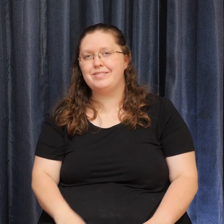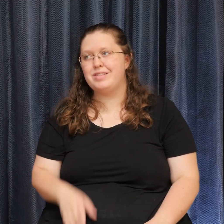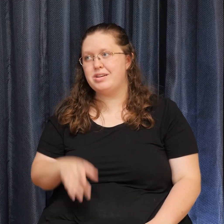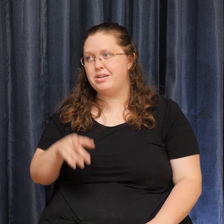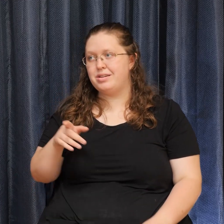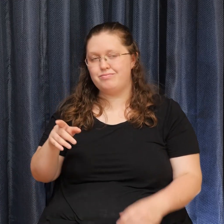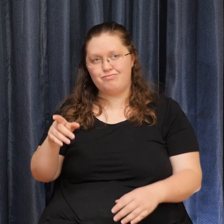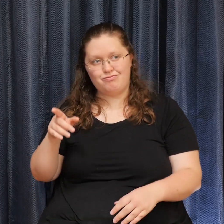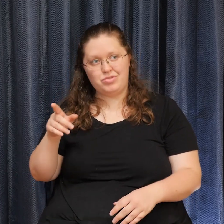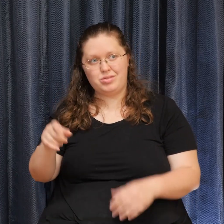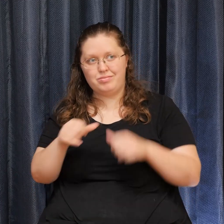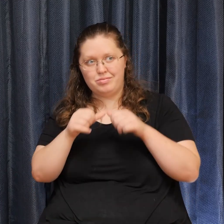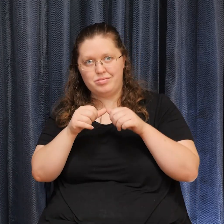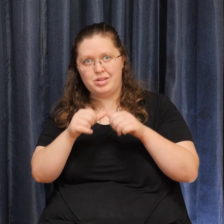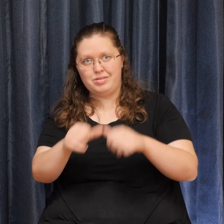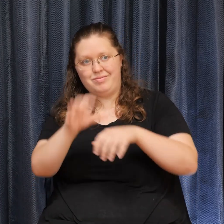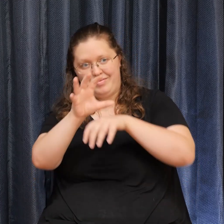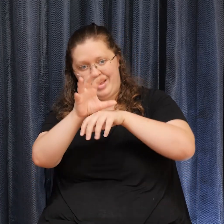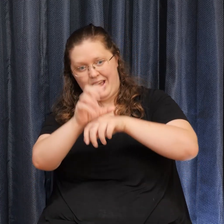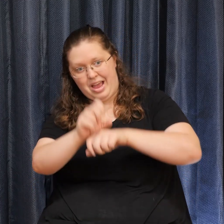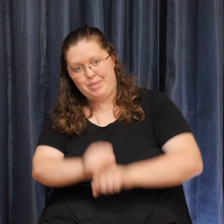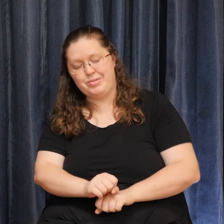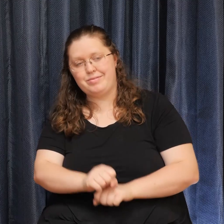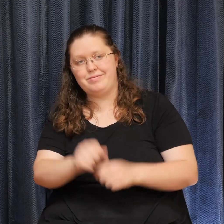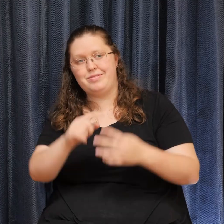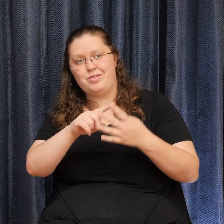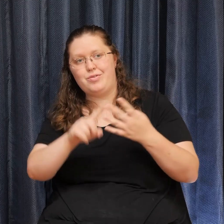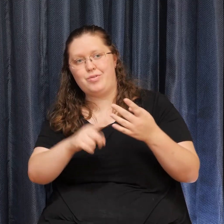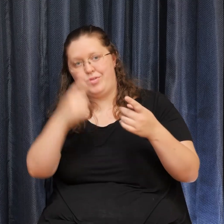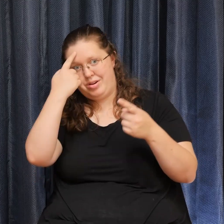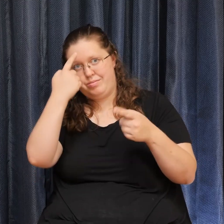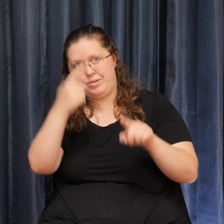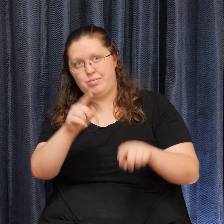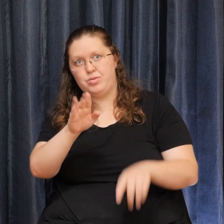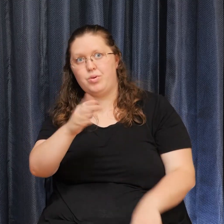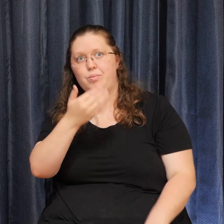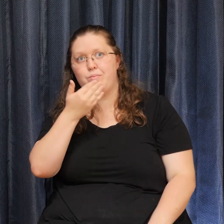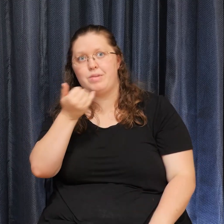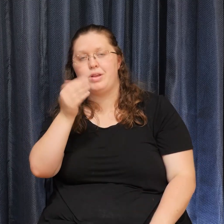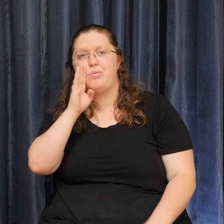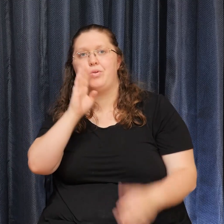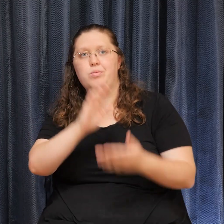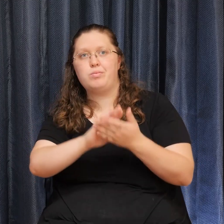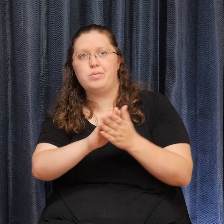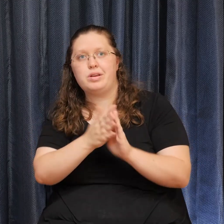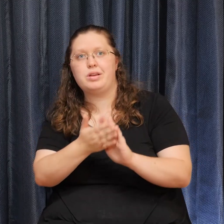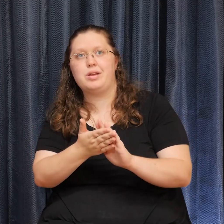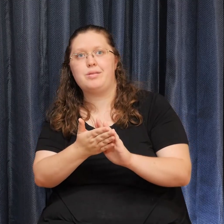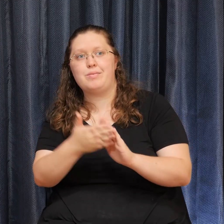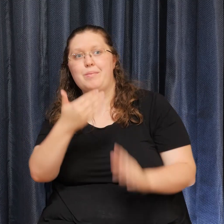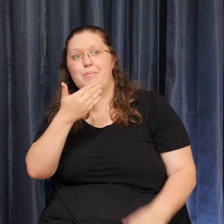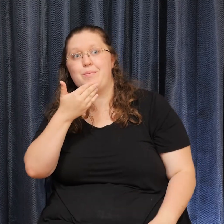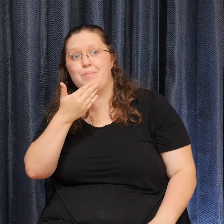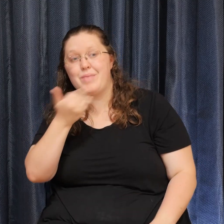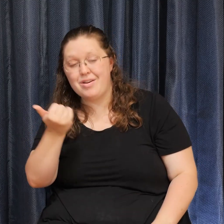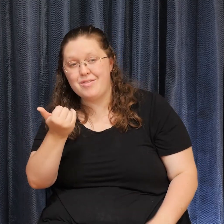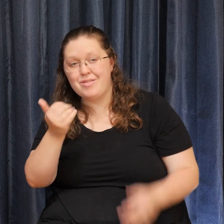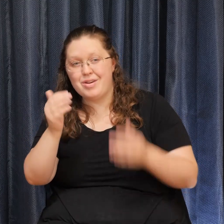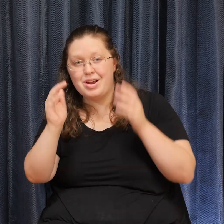agreements Your best will become A better Than it used to be In other words As we work